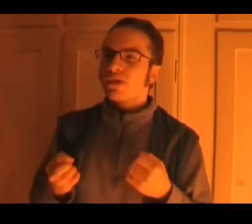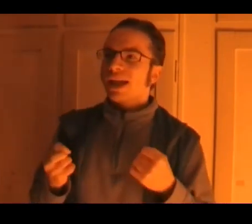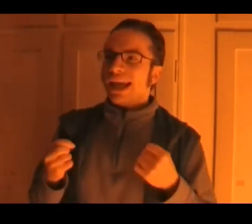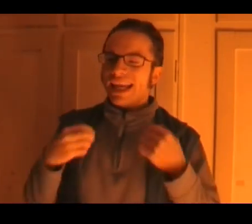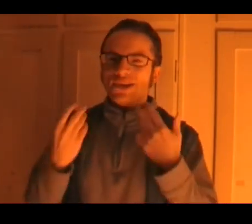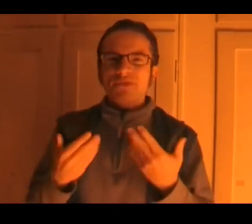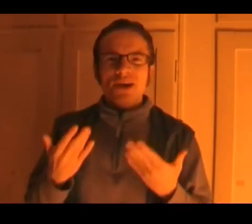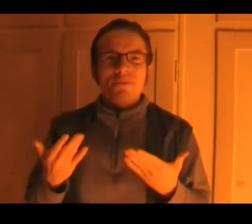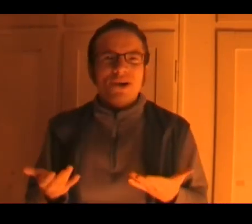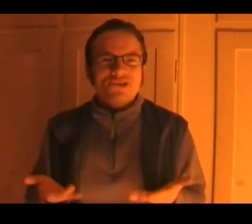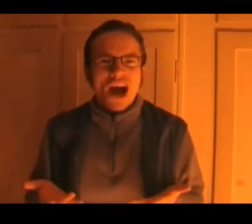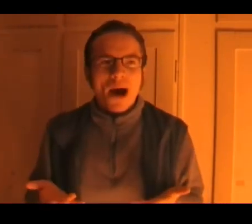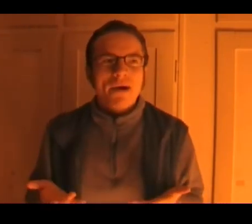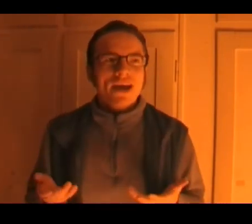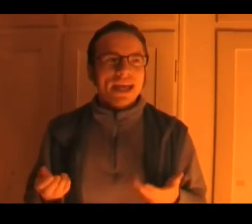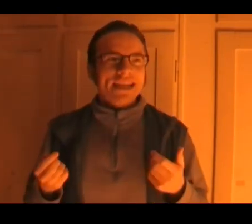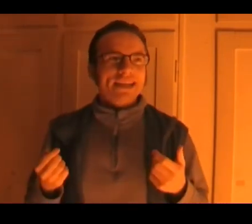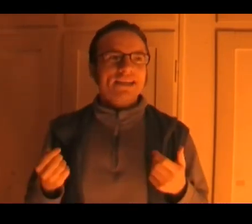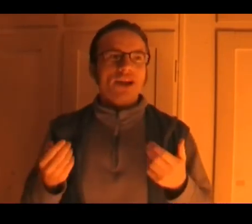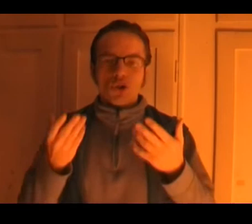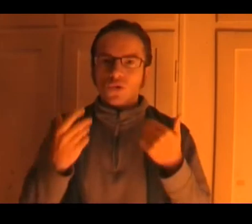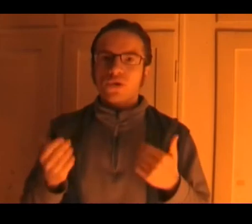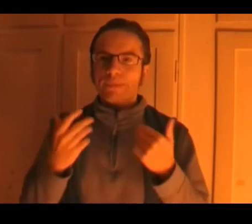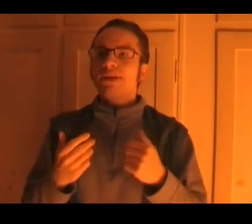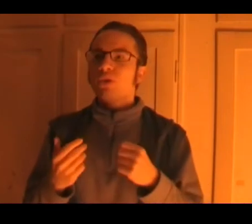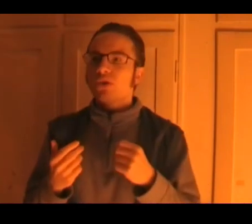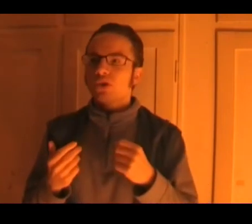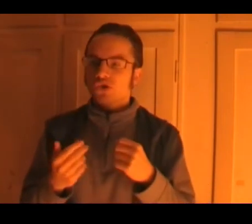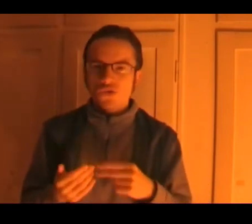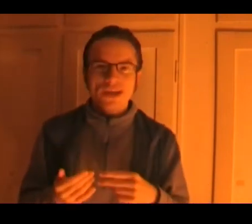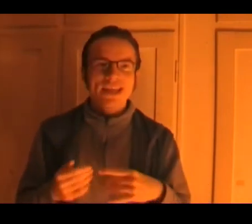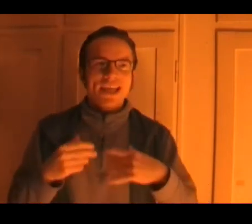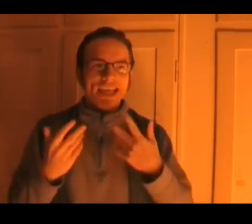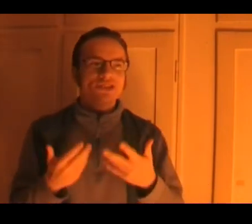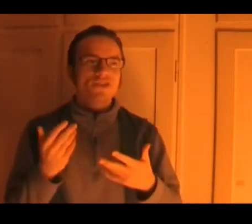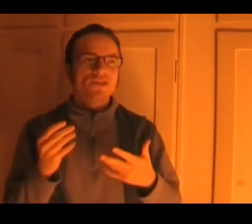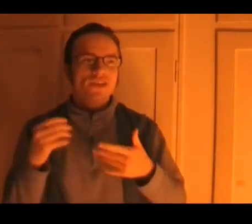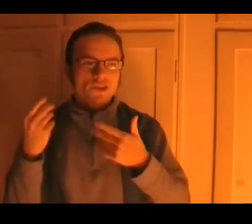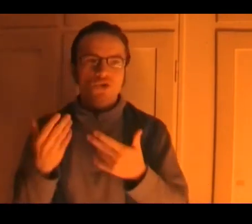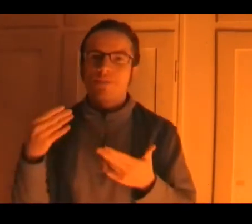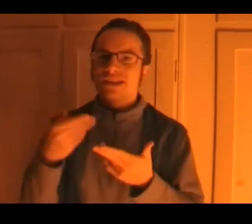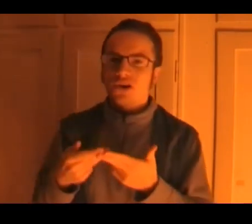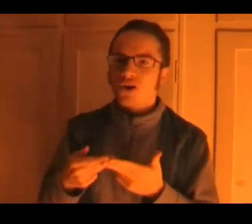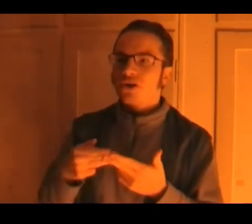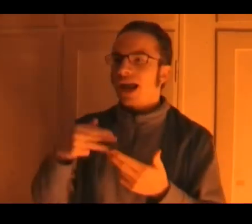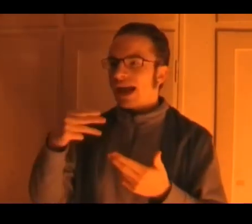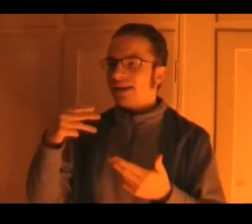it could have done a better job it didn't lure people to it it just tormented her and